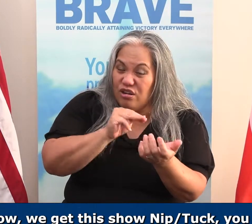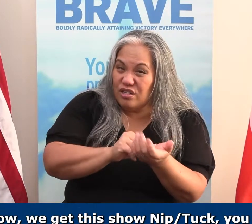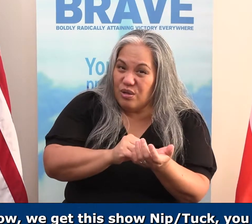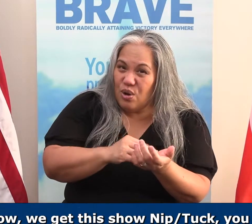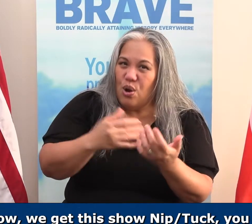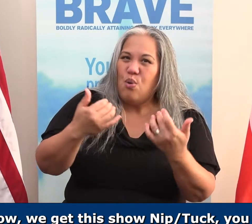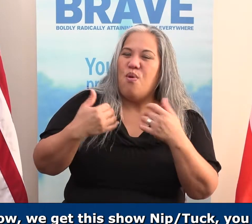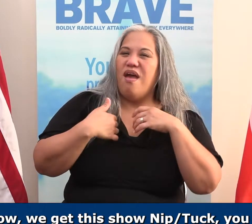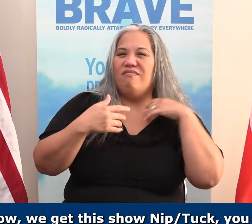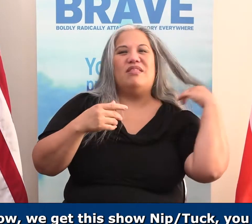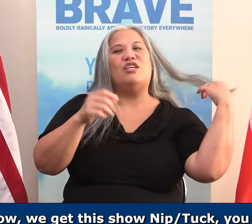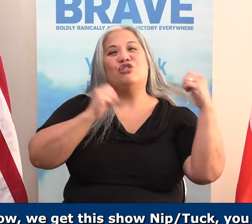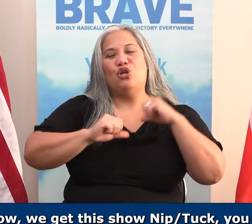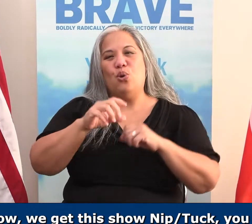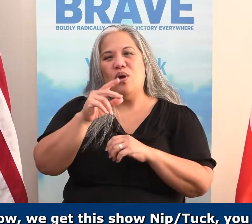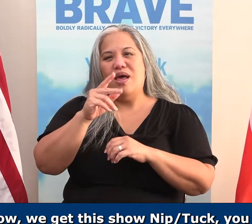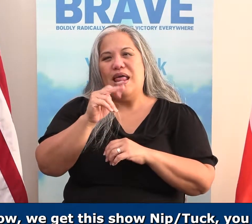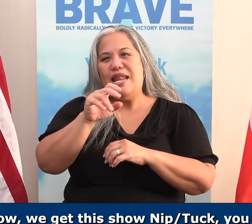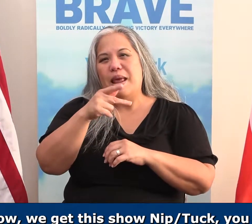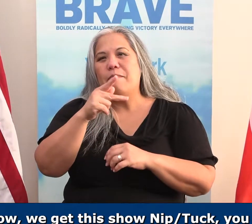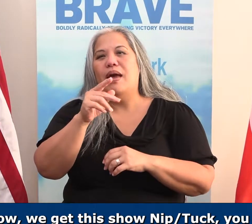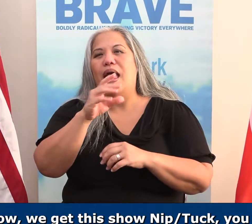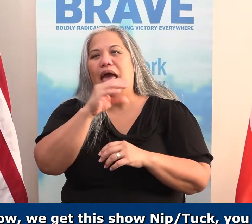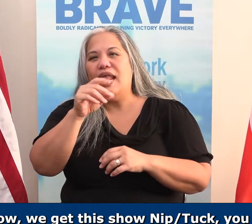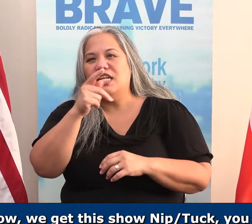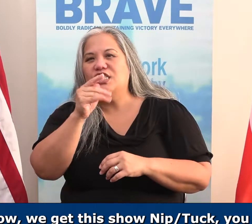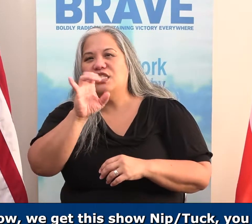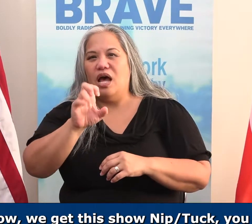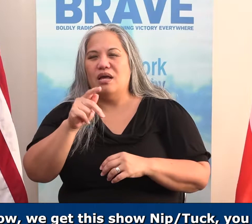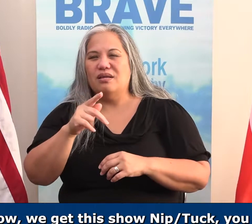Nip and Tuck, you know, on and everything. It's about plastic surgery.